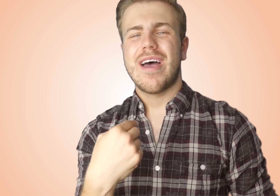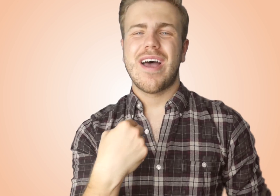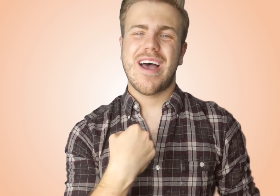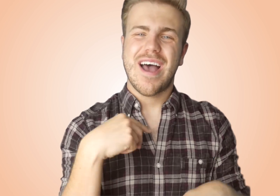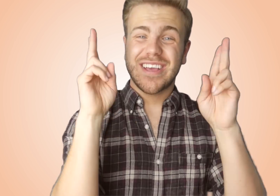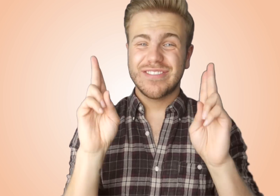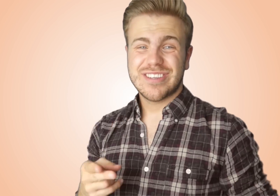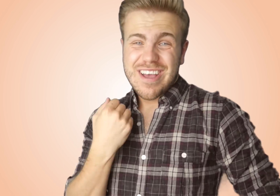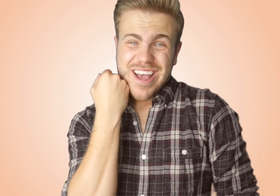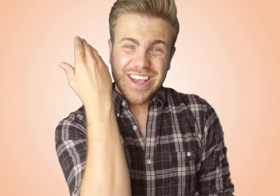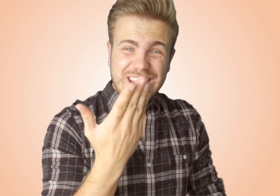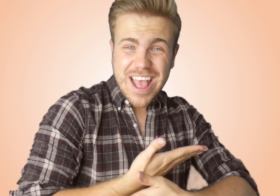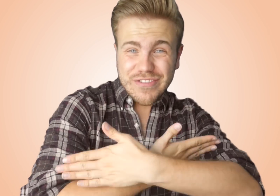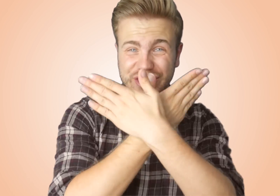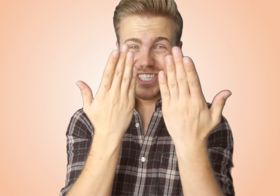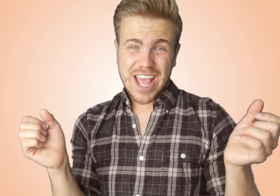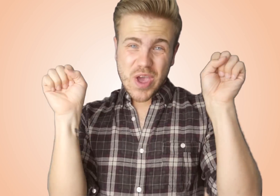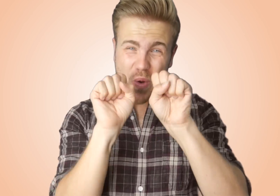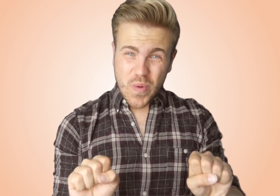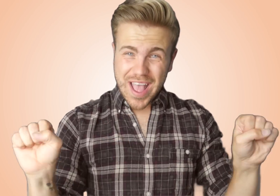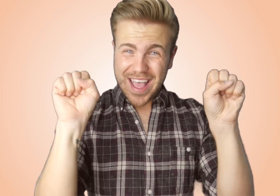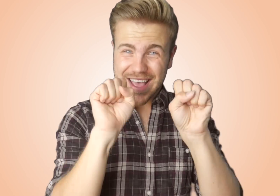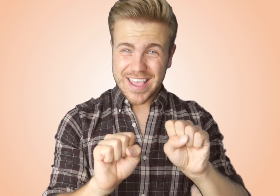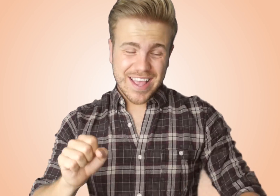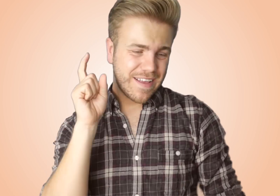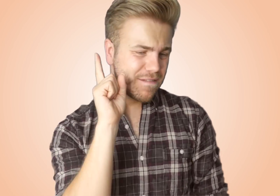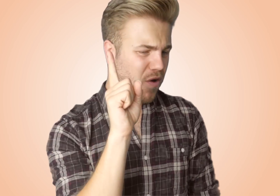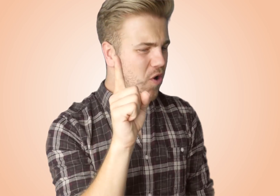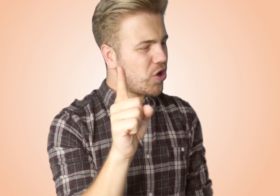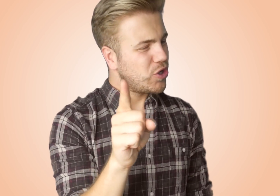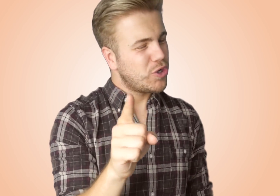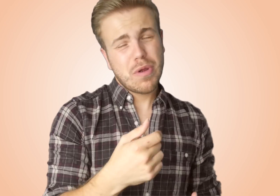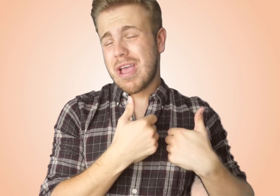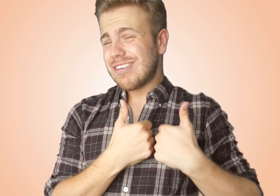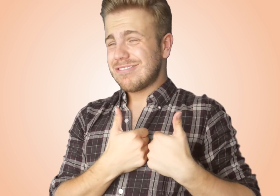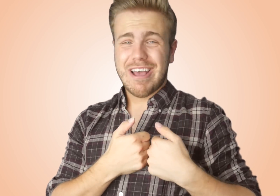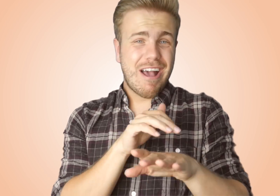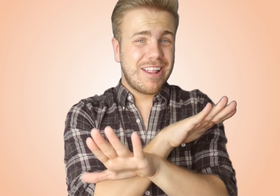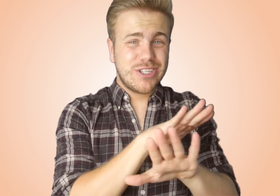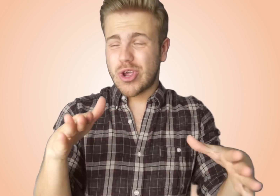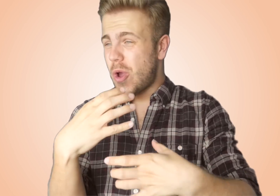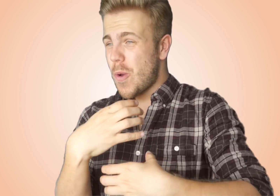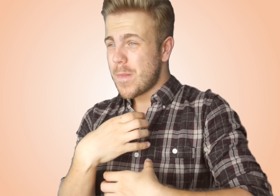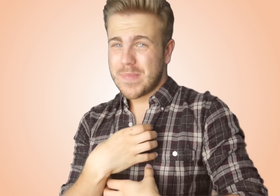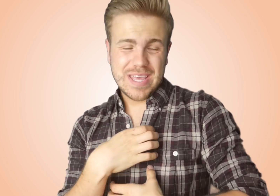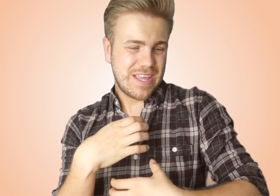I have died everyday waiting for you Darling don't be